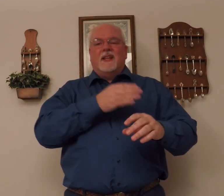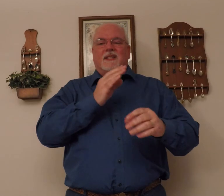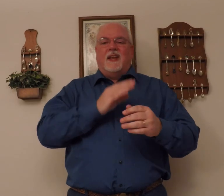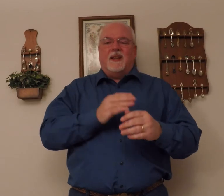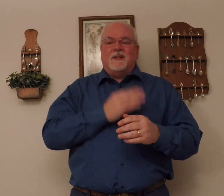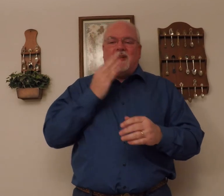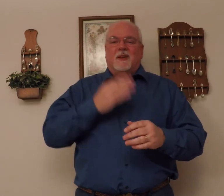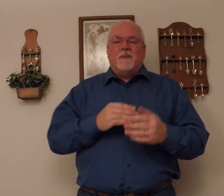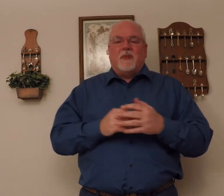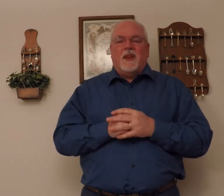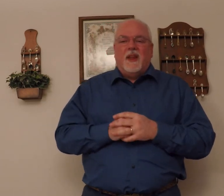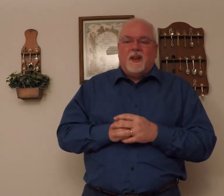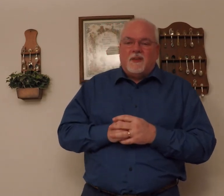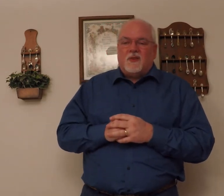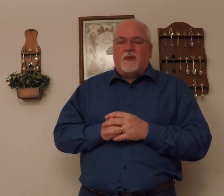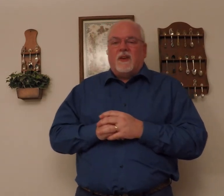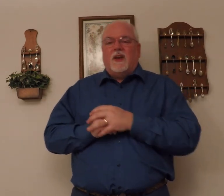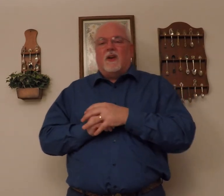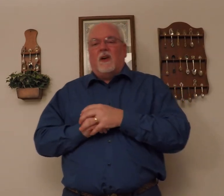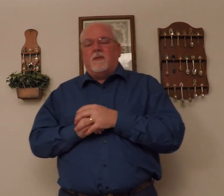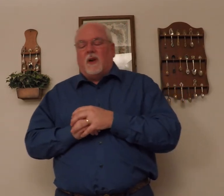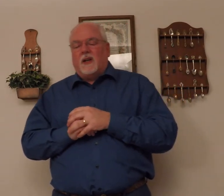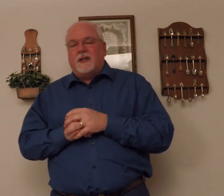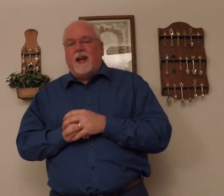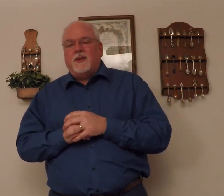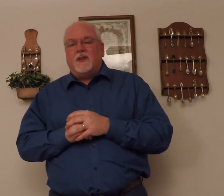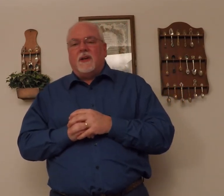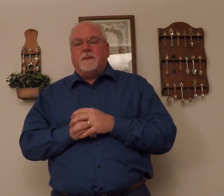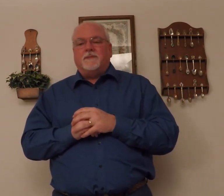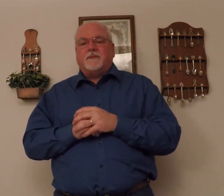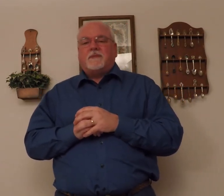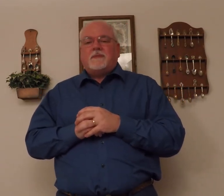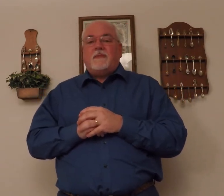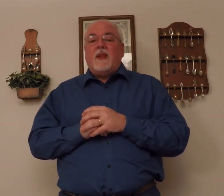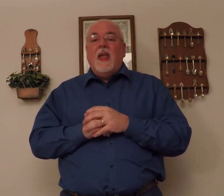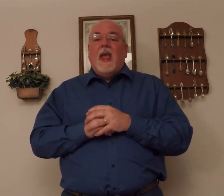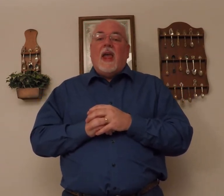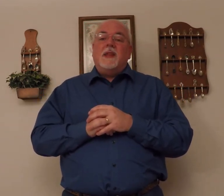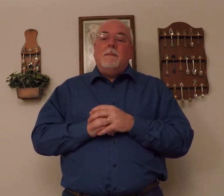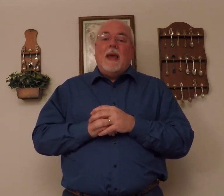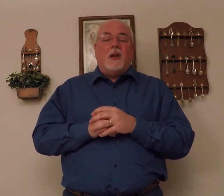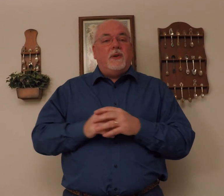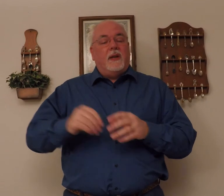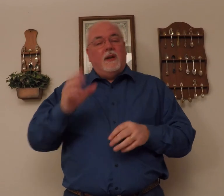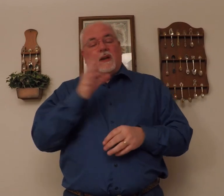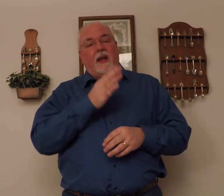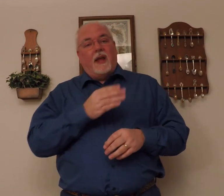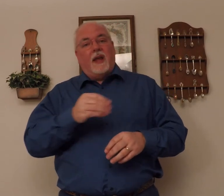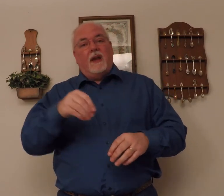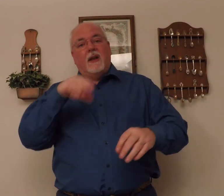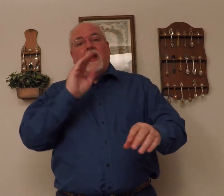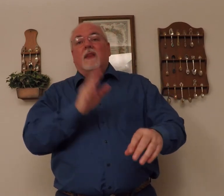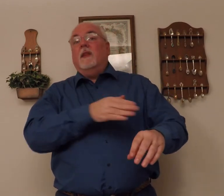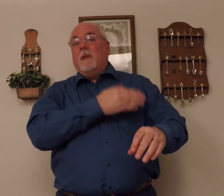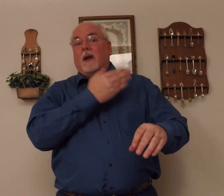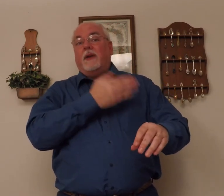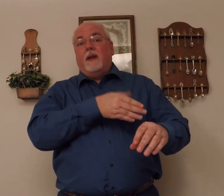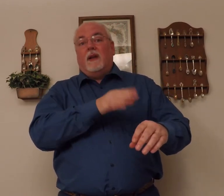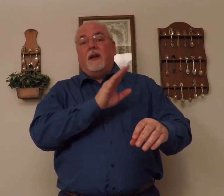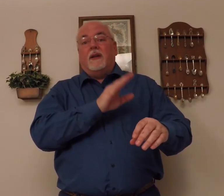sing, sort of giving off all the tangents there. And the melody, and the melody, again,